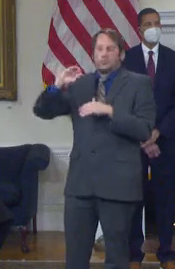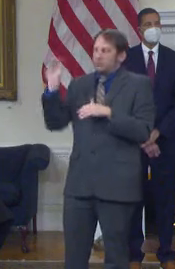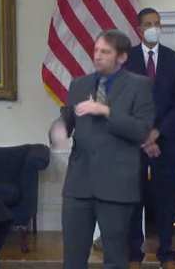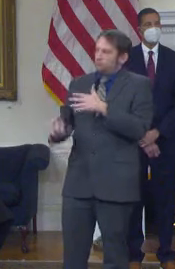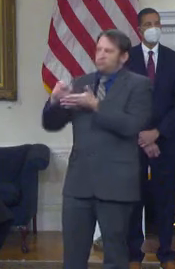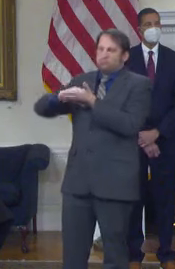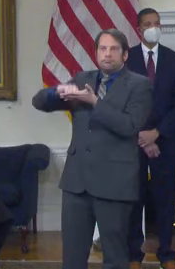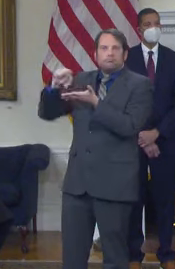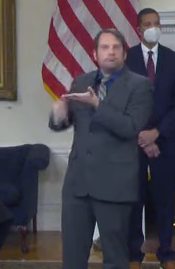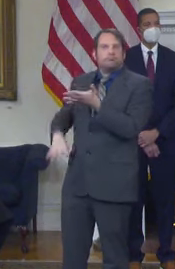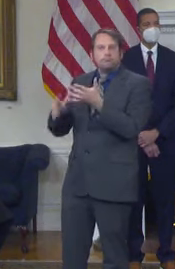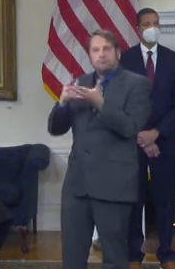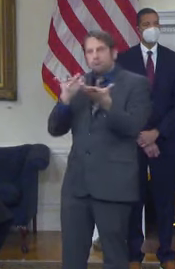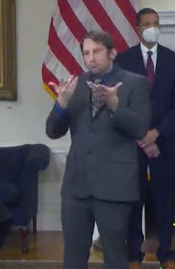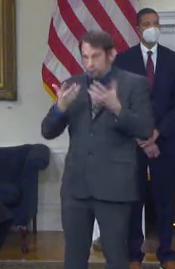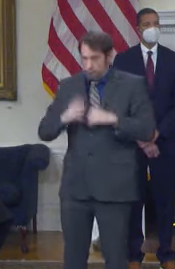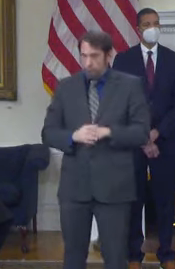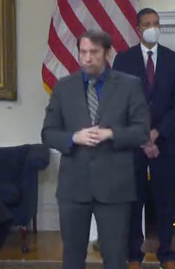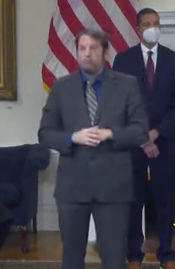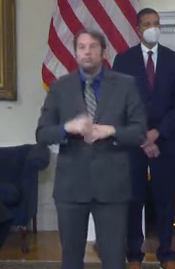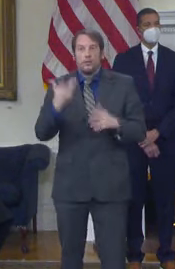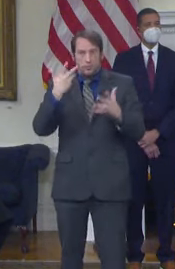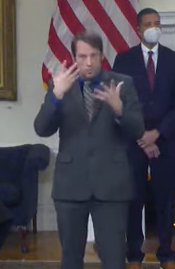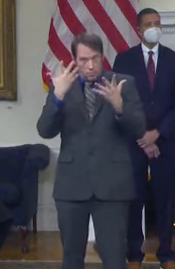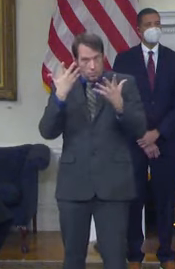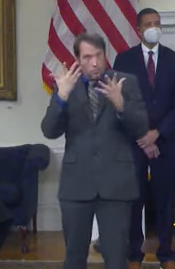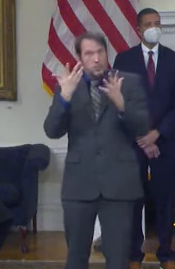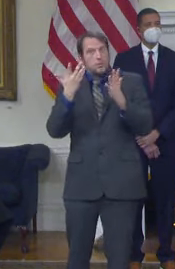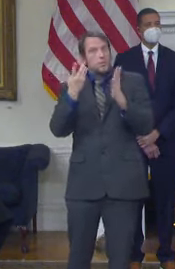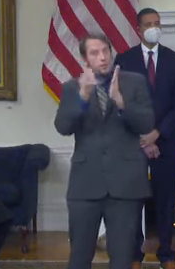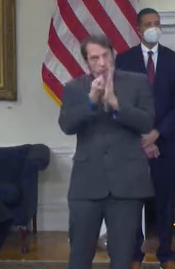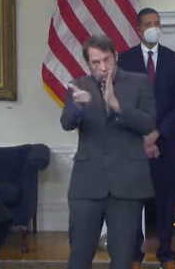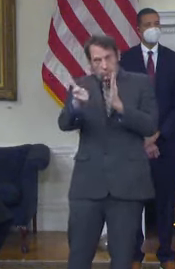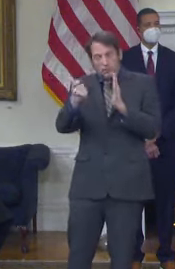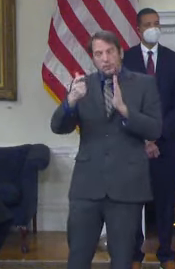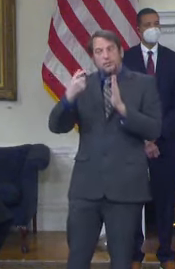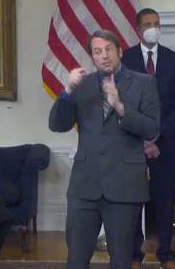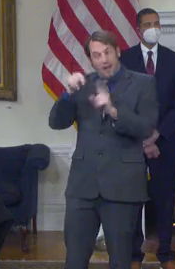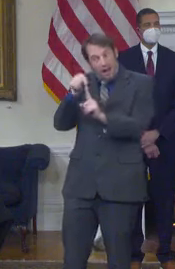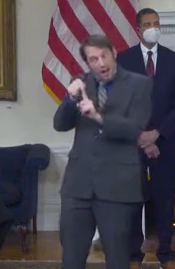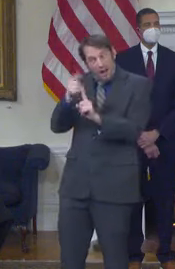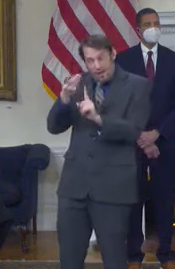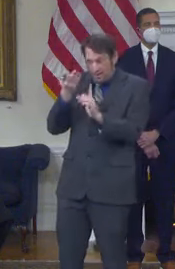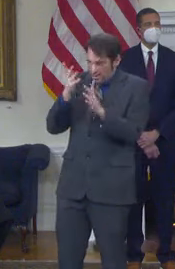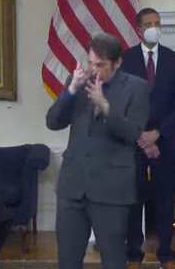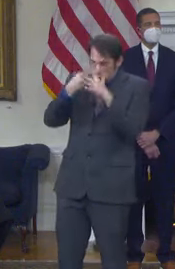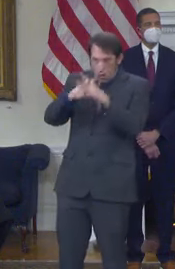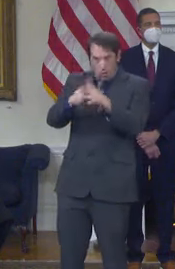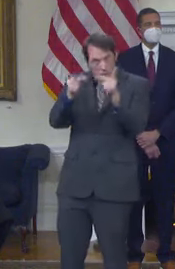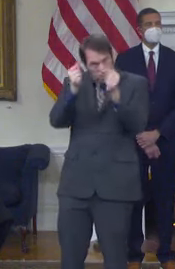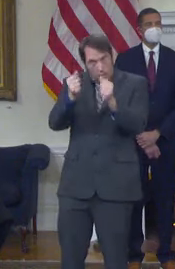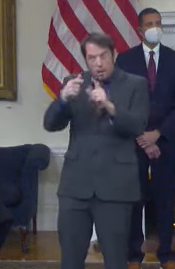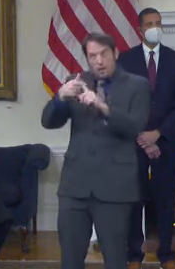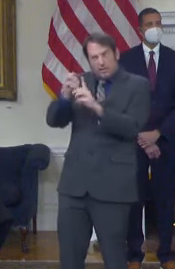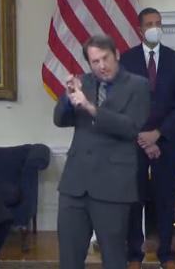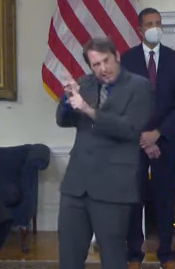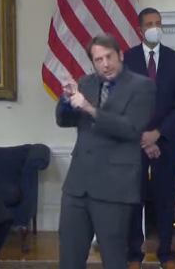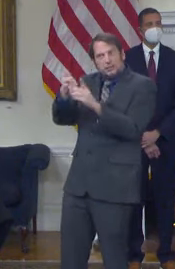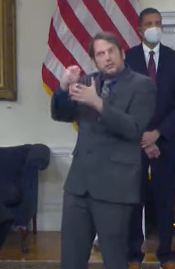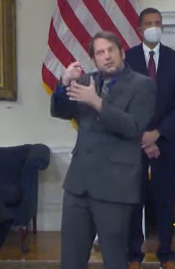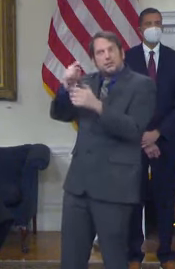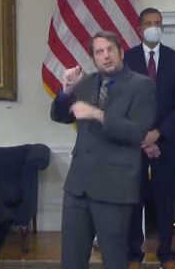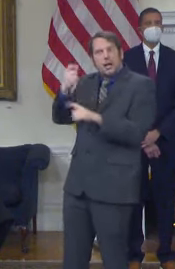Eliminating retirement taxes is one of the most important things that we can do, and something we've been trying to accomplish for seven years.